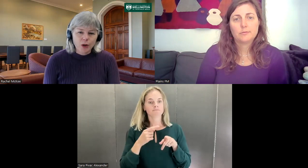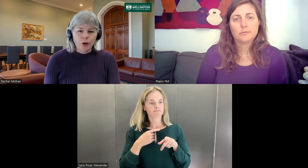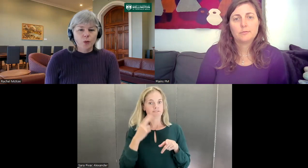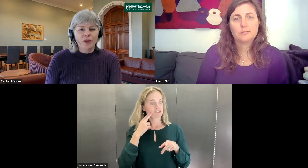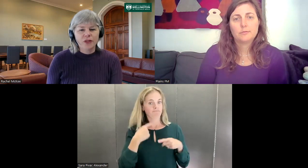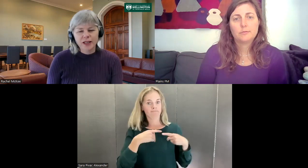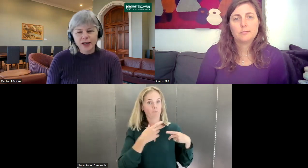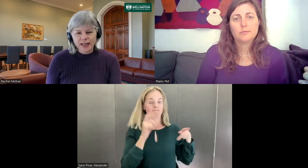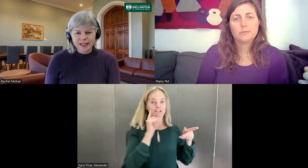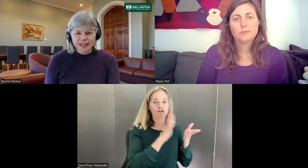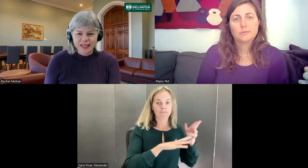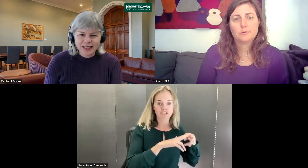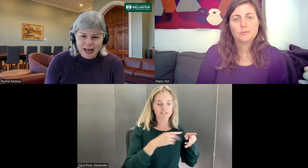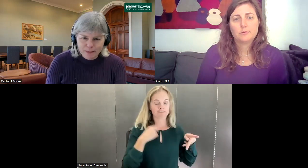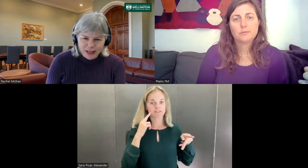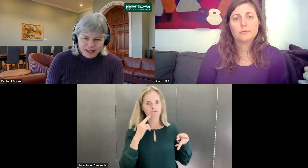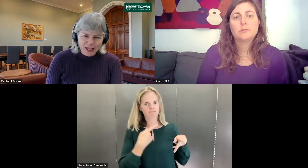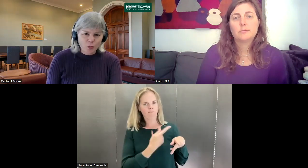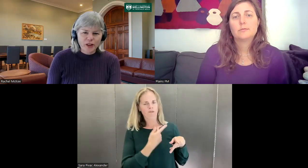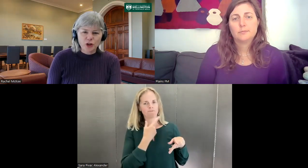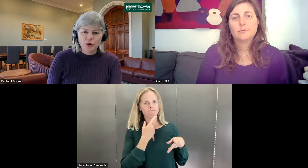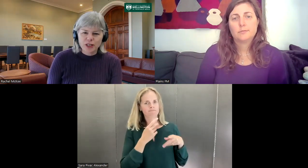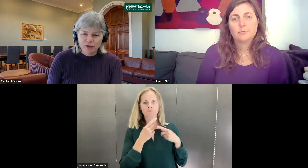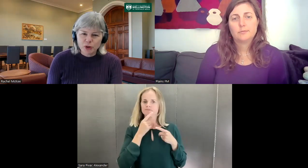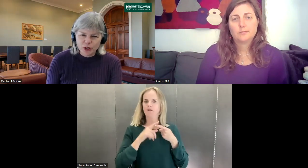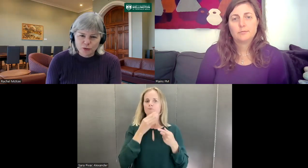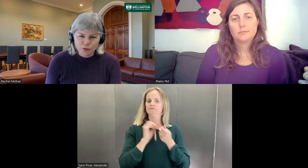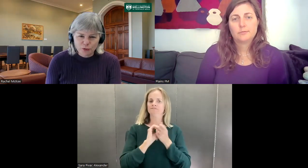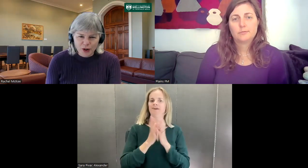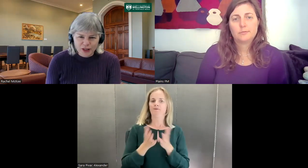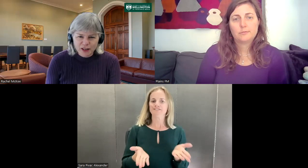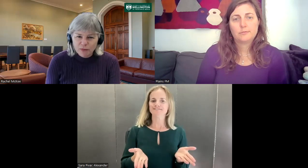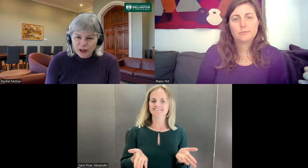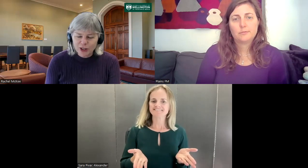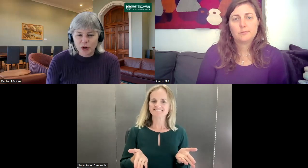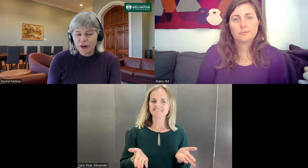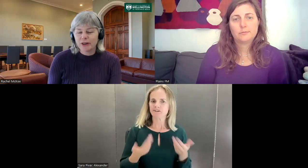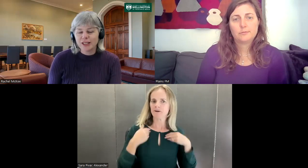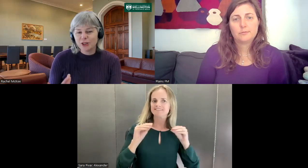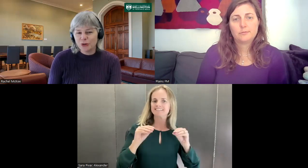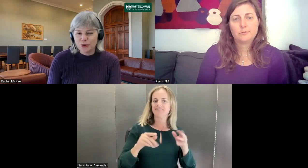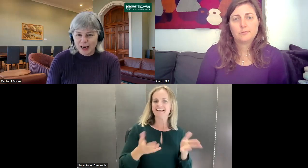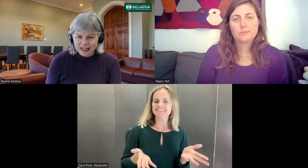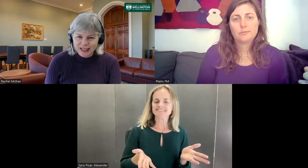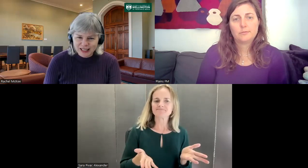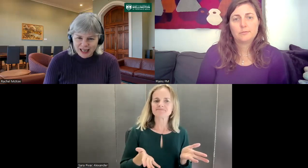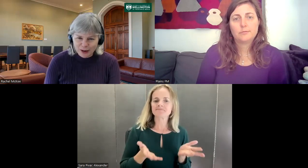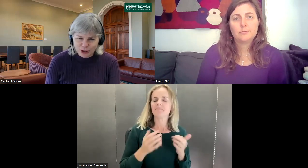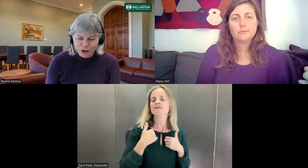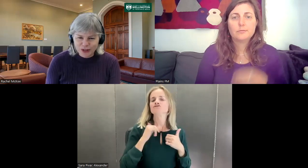Well, the thing I guess that's the same is that whether you're a deaf person with deaf parents or hearing parents, you are still a sign language user.